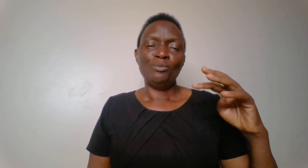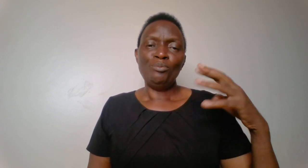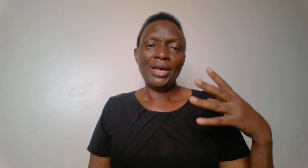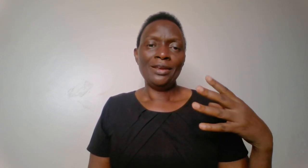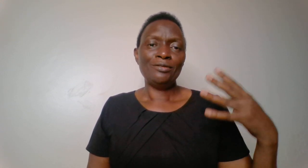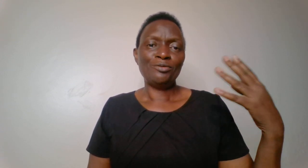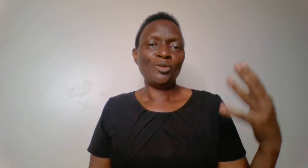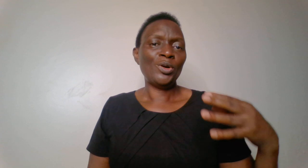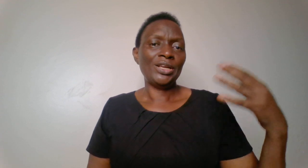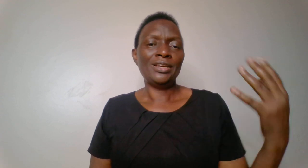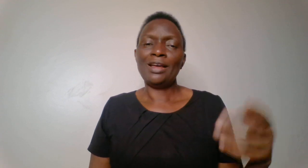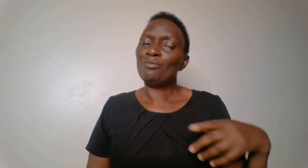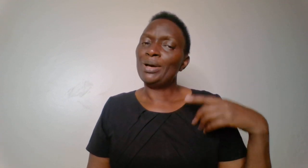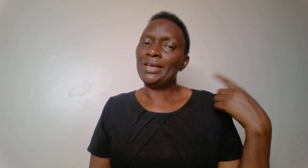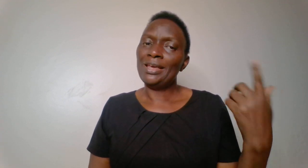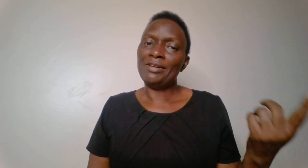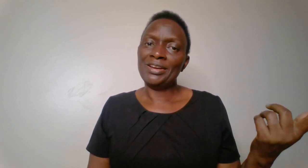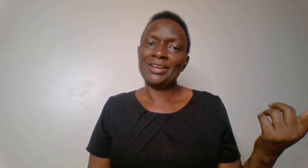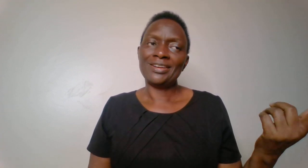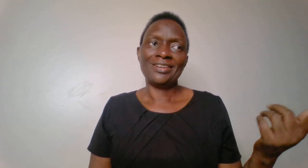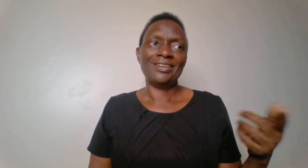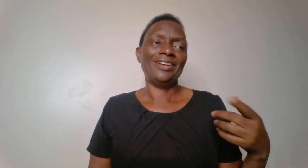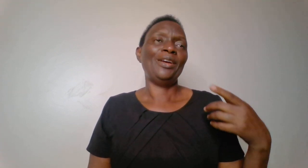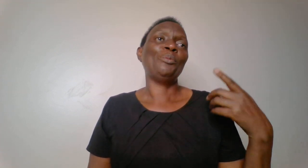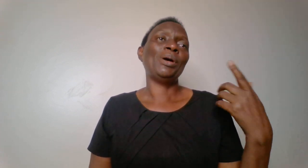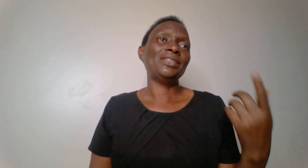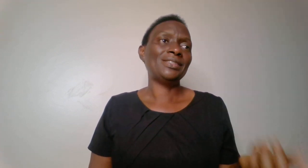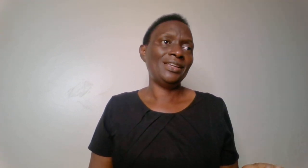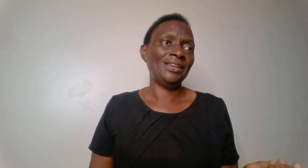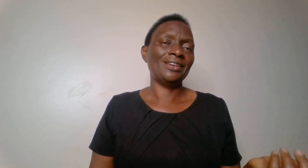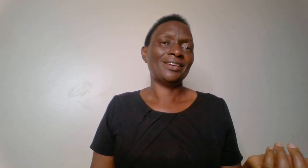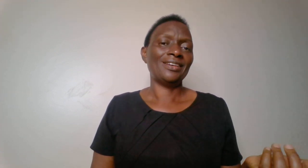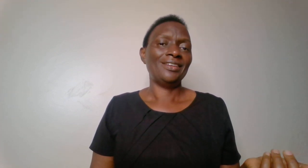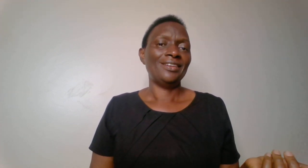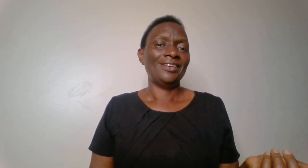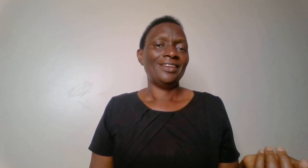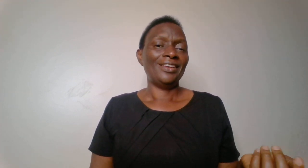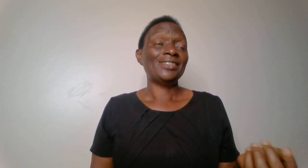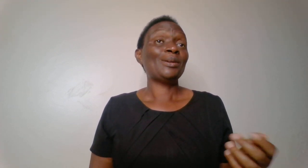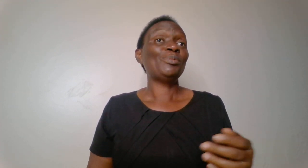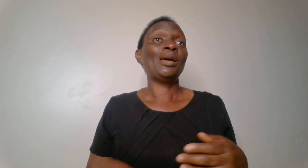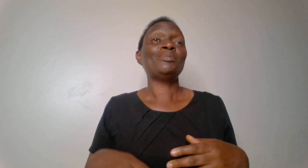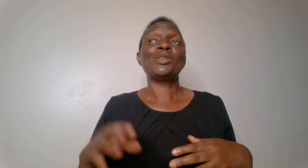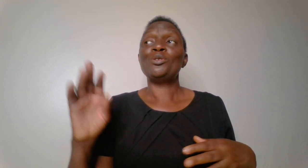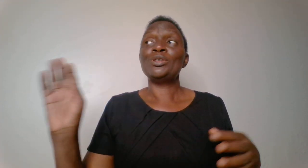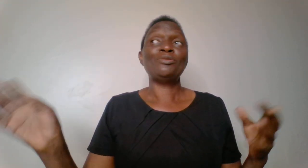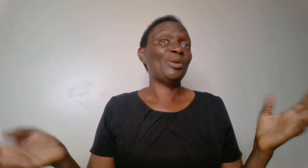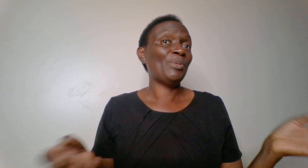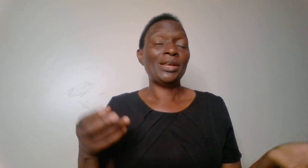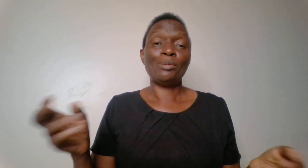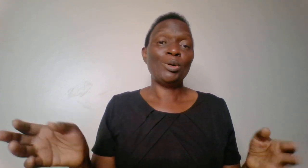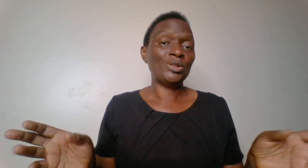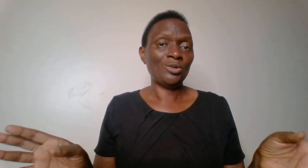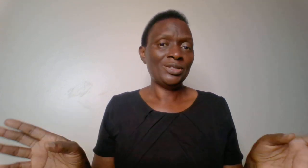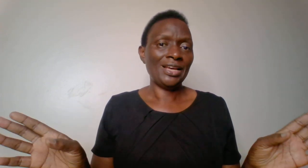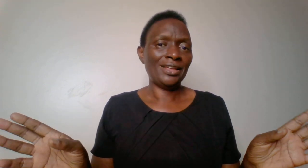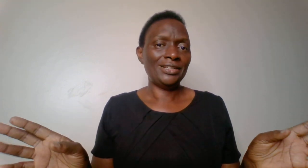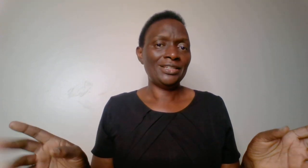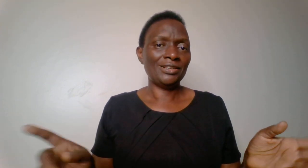Men fall in love by hearing and by seeing. And sometimes they don't even mind about all the other details,